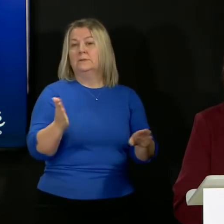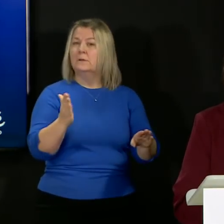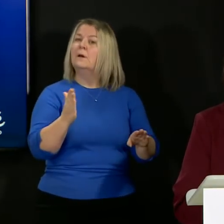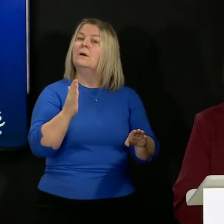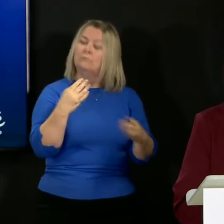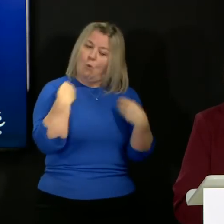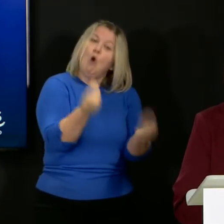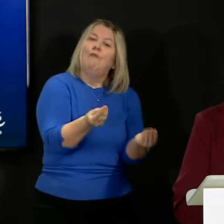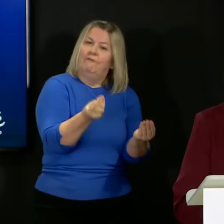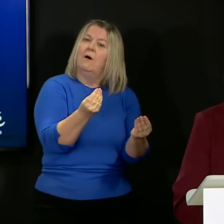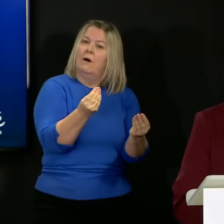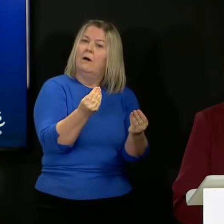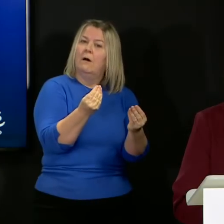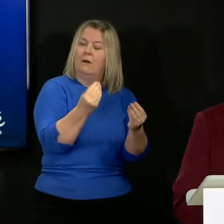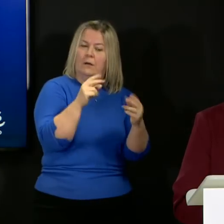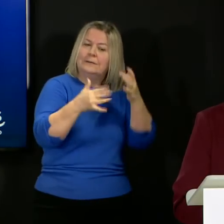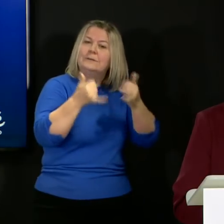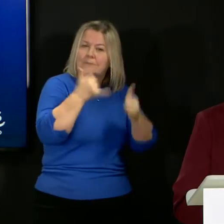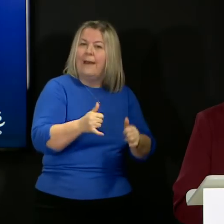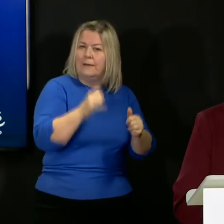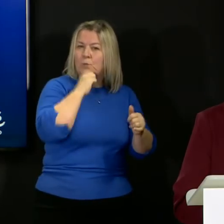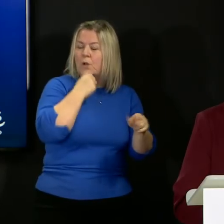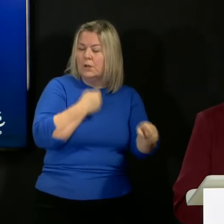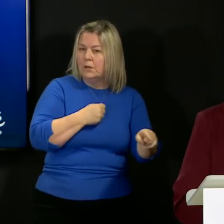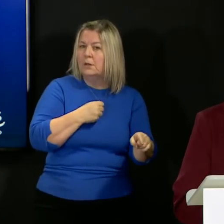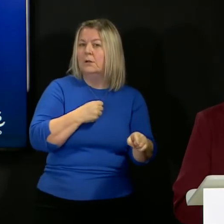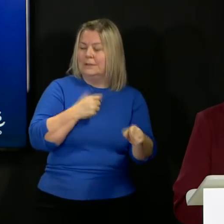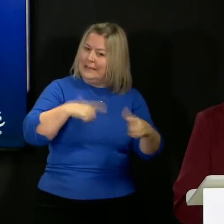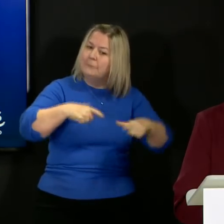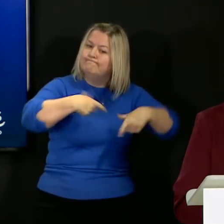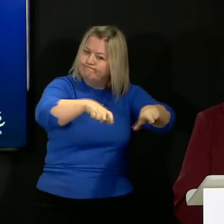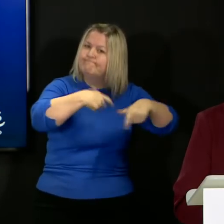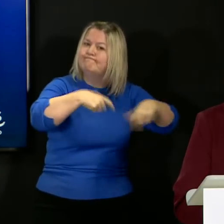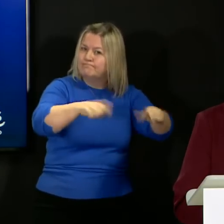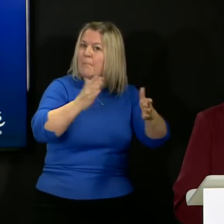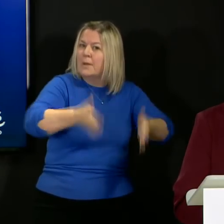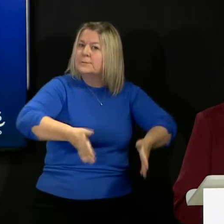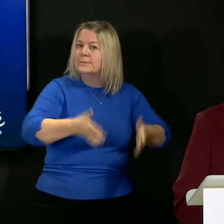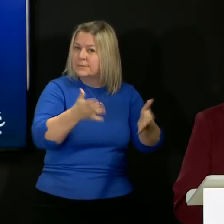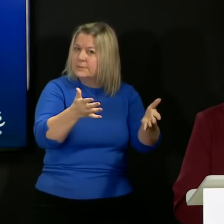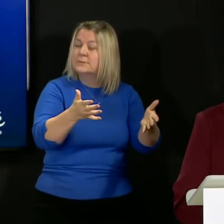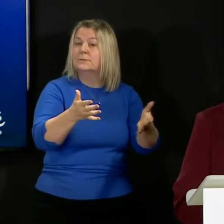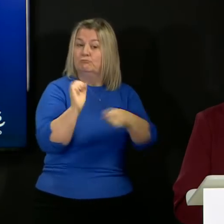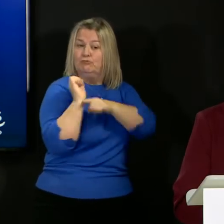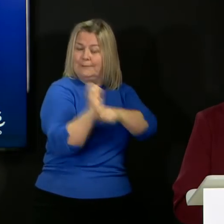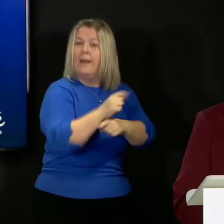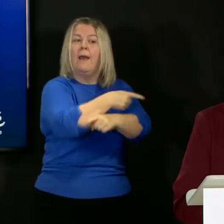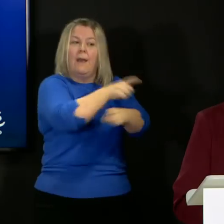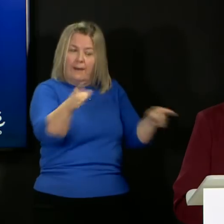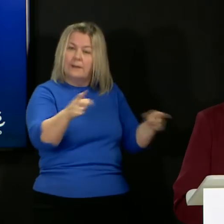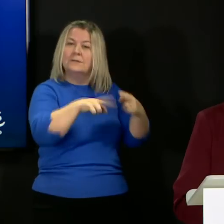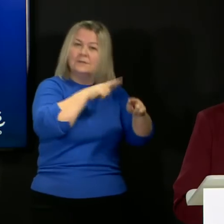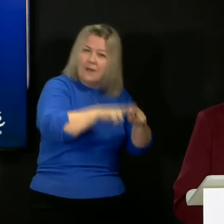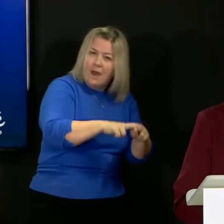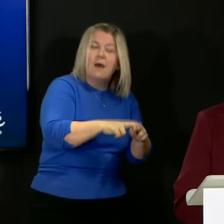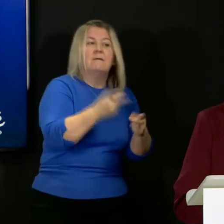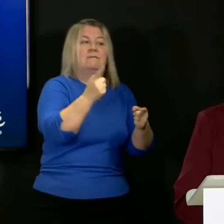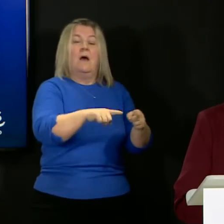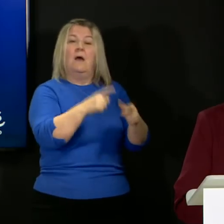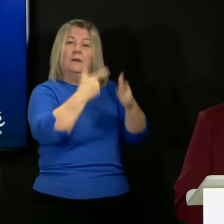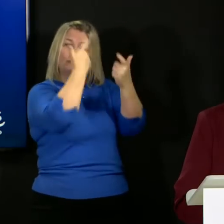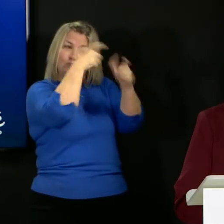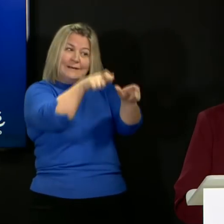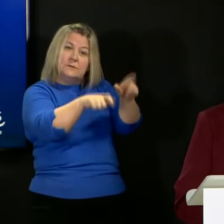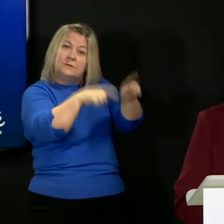basis to be effective and will help us to protect residents and staff themselves. Frontline staff